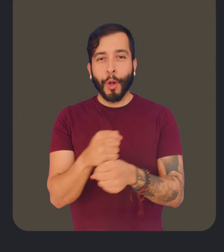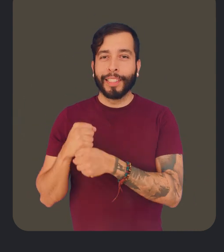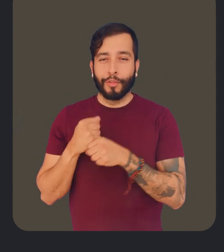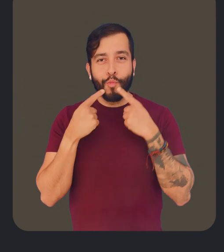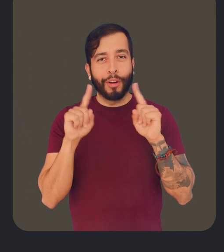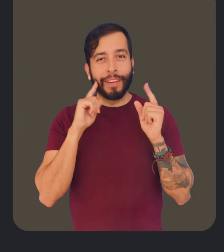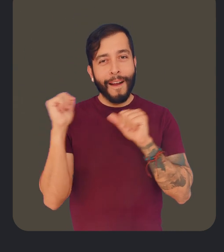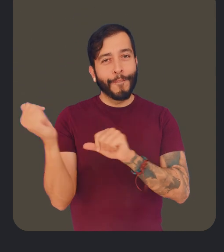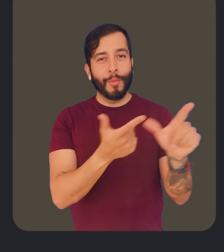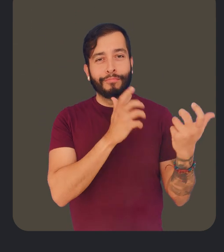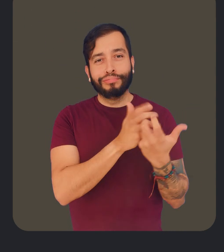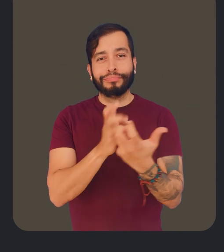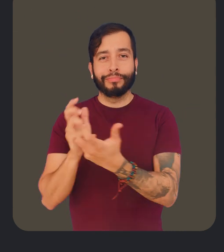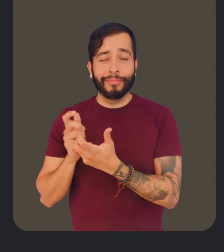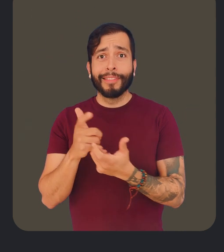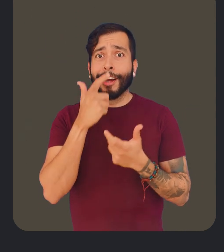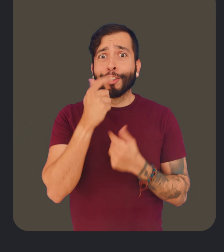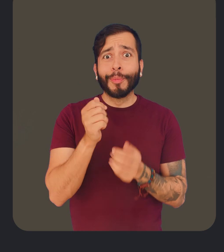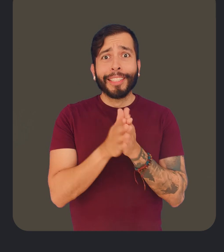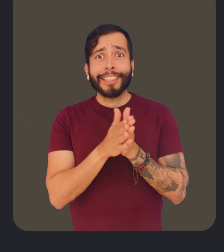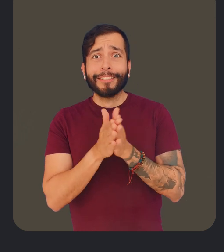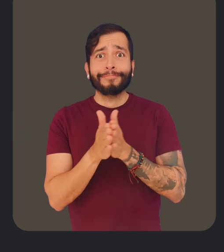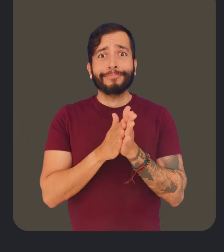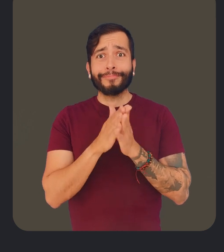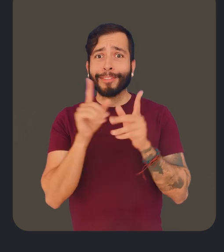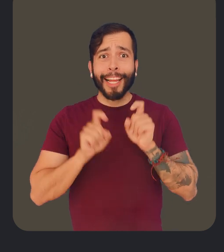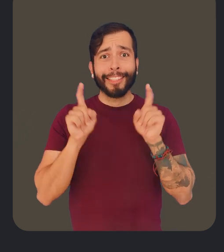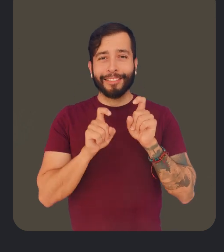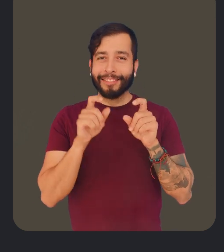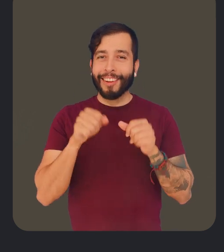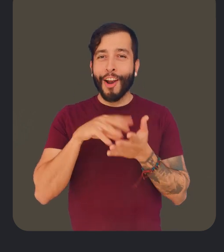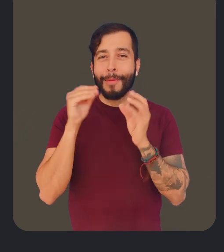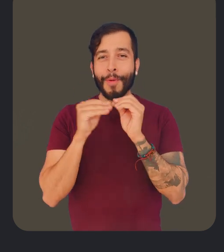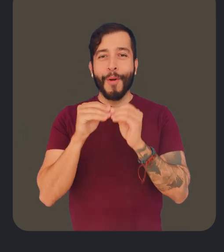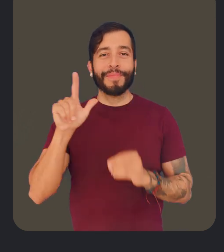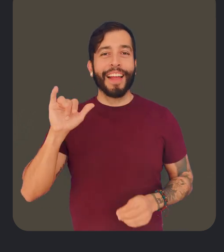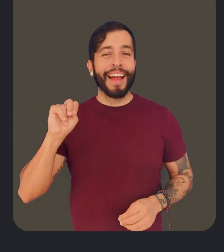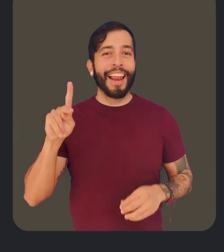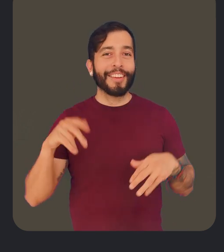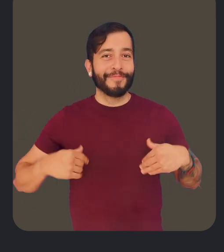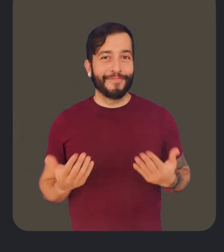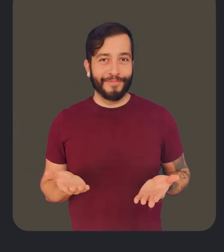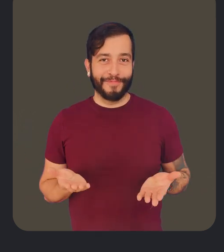products that work for everyone. If you're interested in being a Trusted Tester, you can learn more at g.co slash